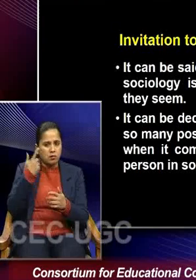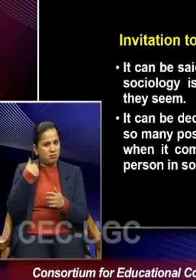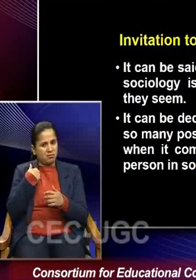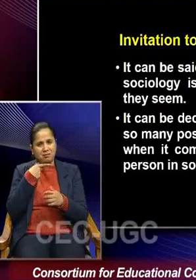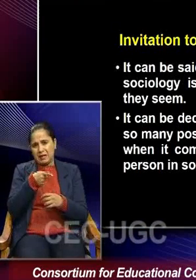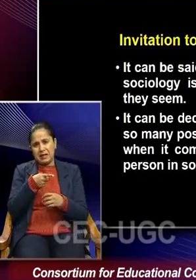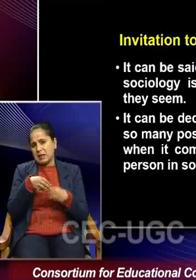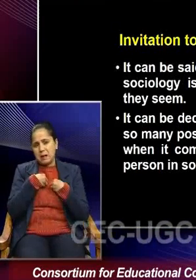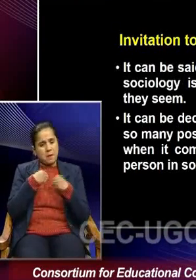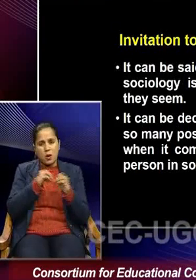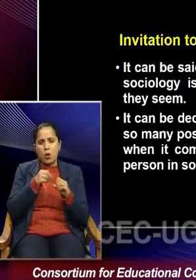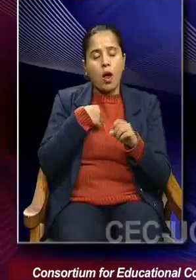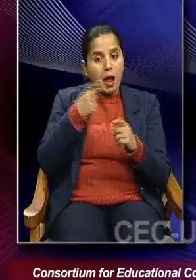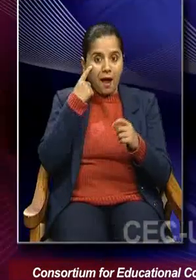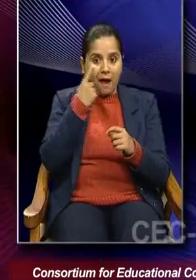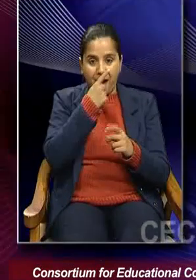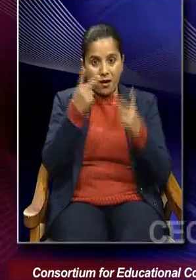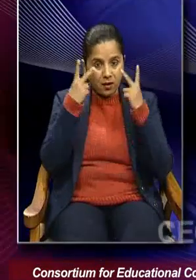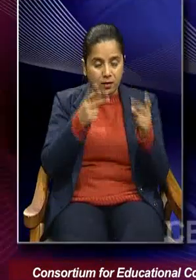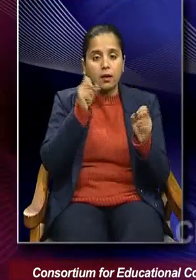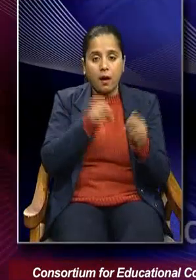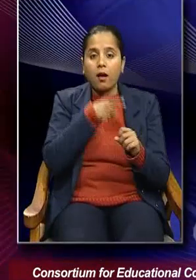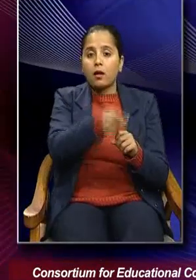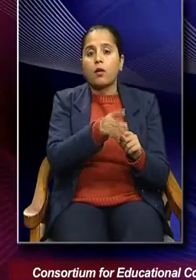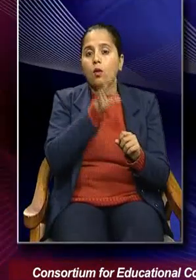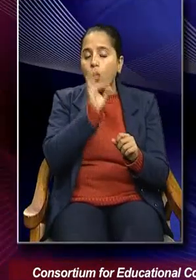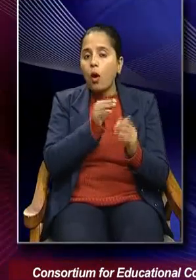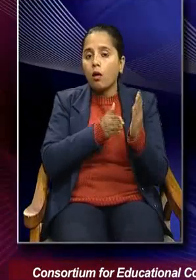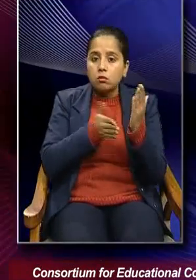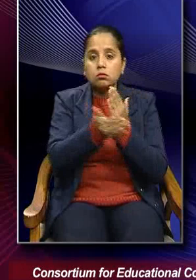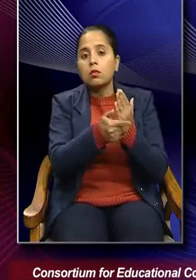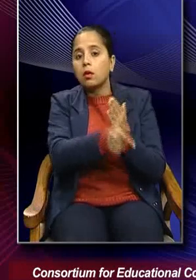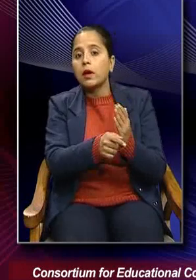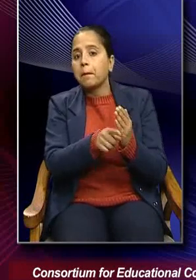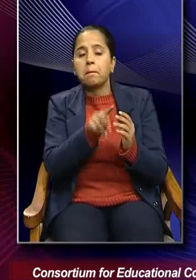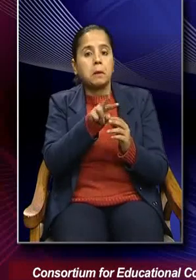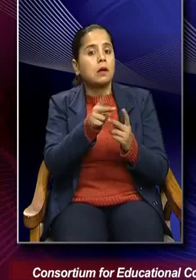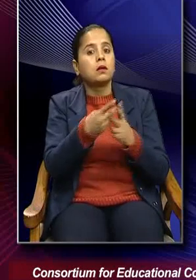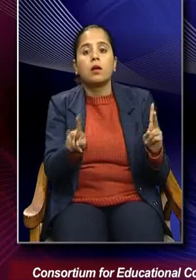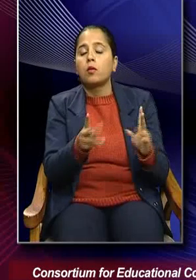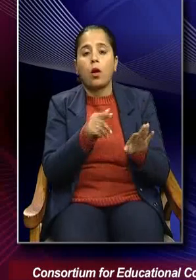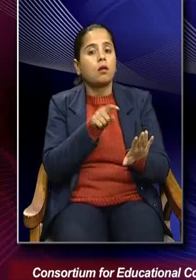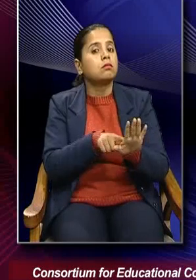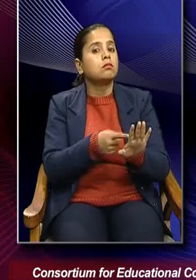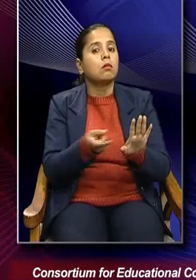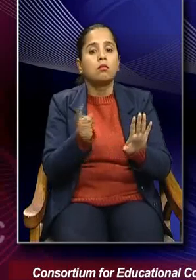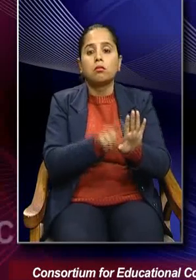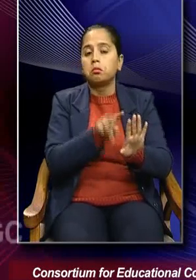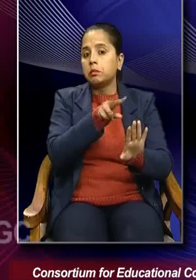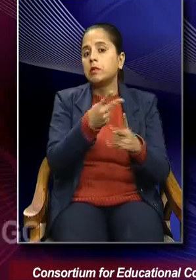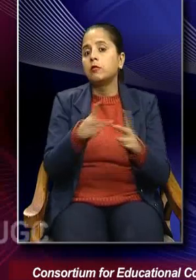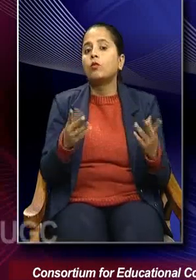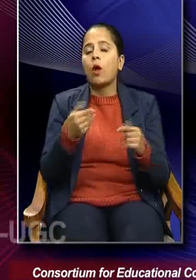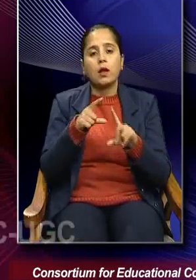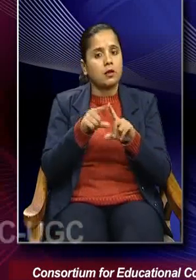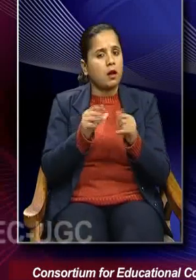see with our eyes without any kind of evidence or any kind of data would